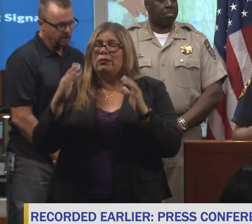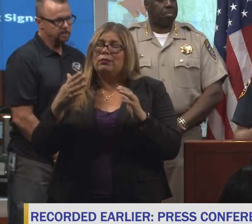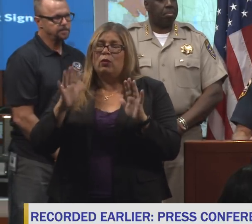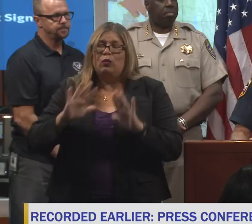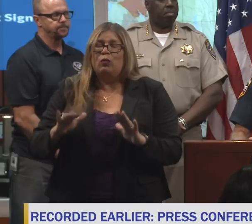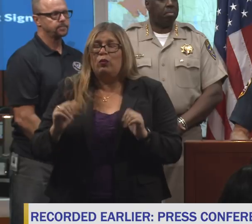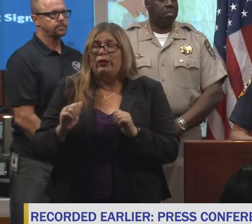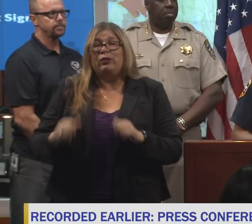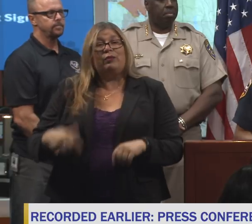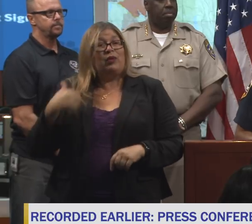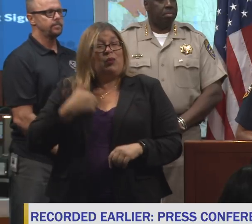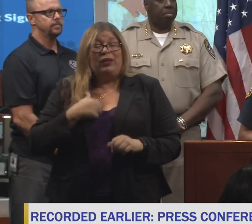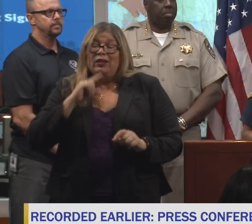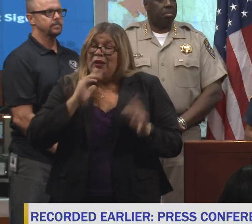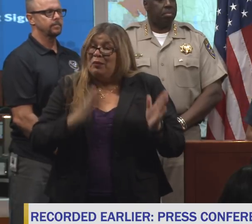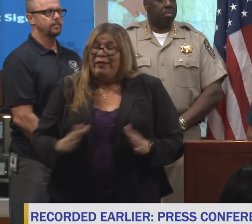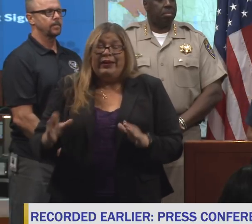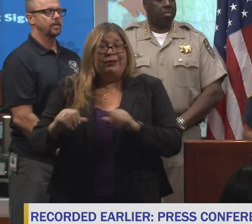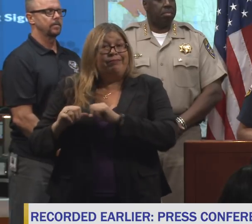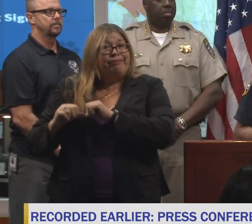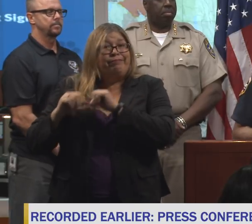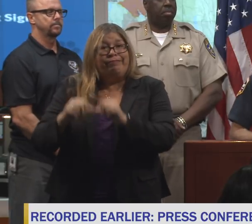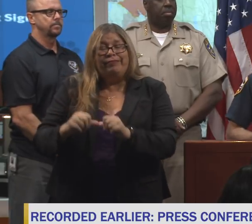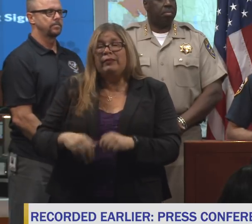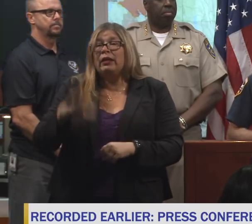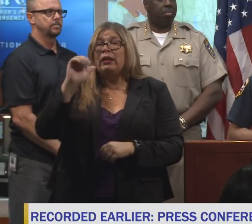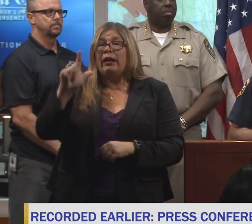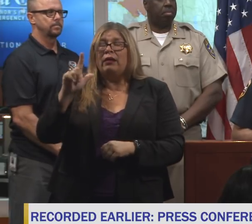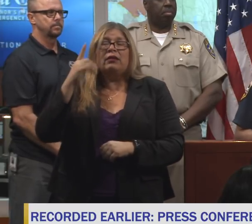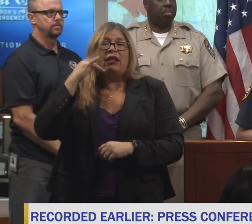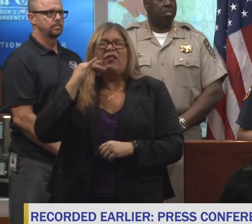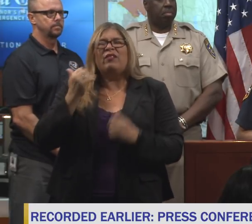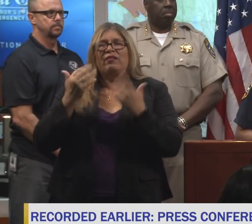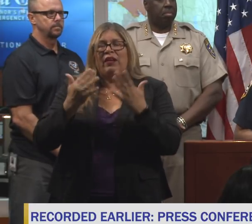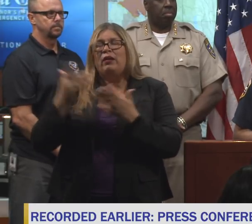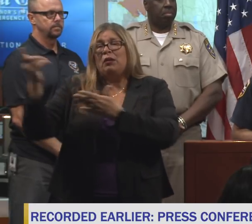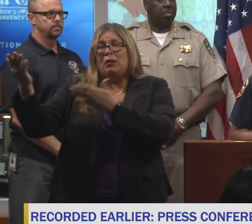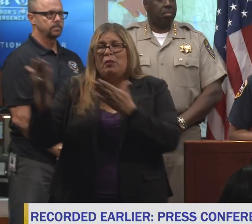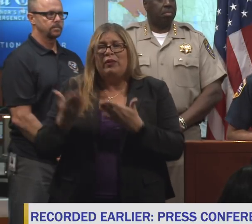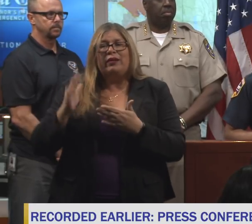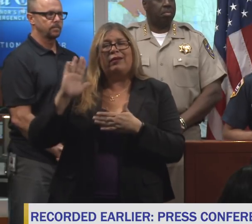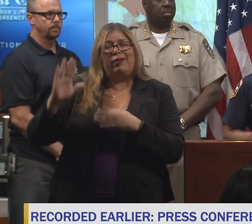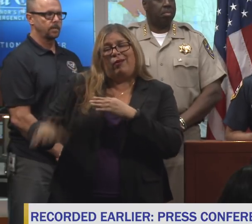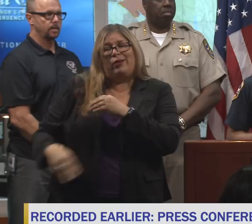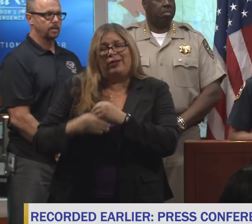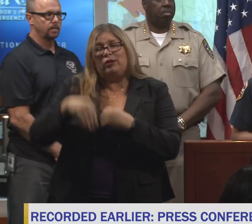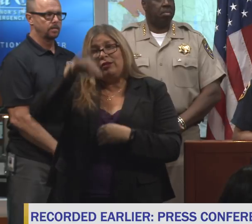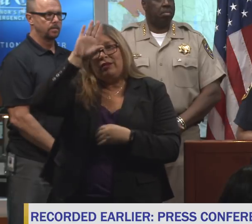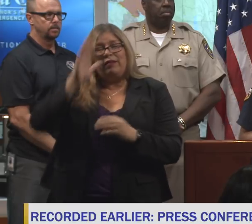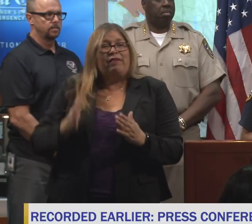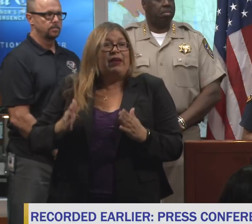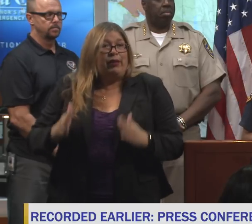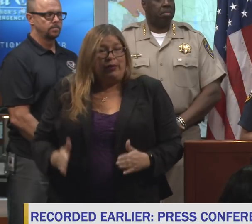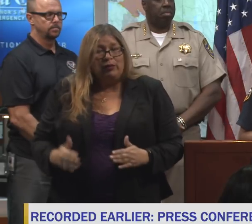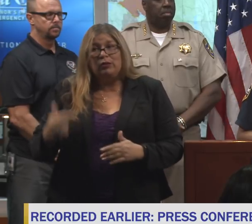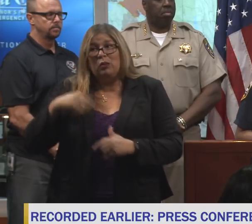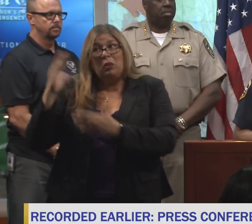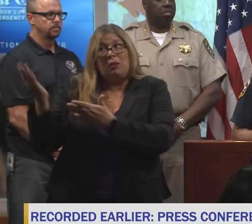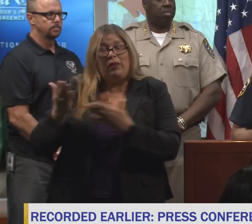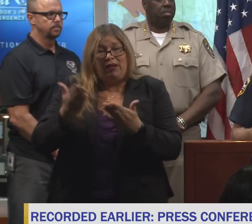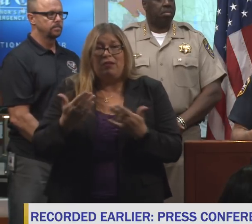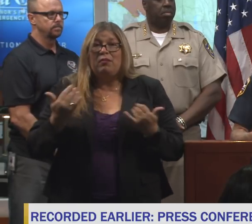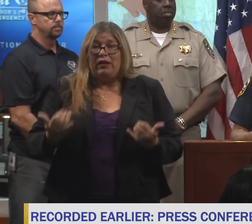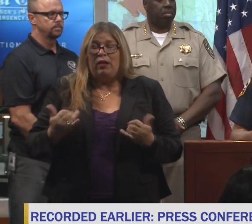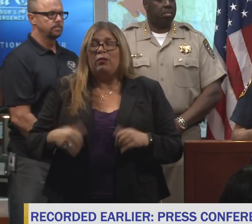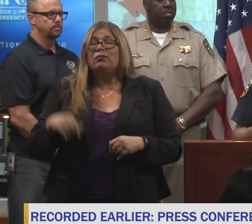in this for the long haul. CAL FIRE is bringing on additional seasonal firefighters. We're in the process of bringing them back as we speak. They will not